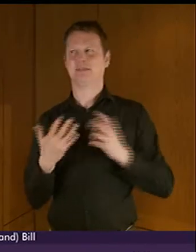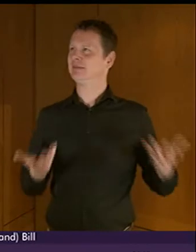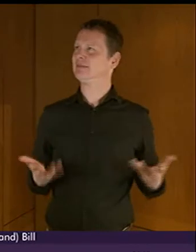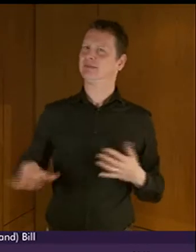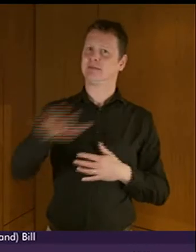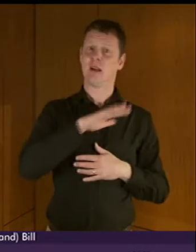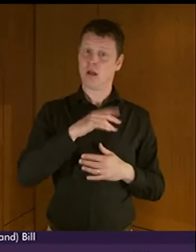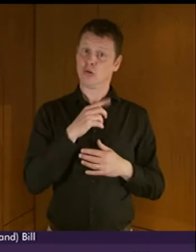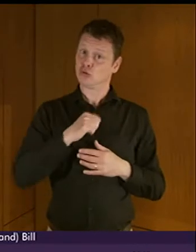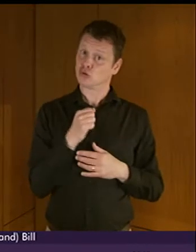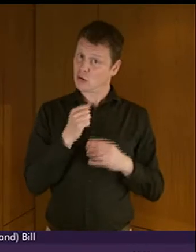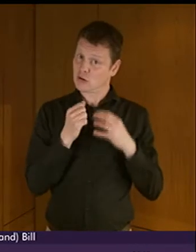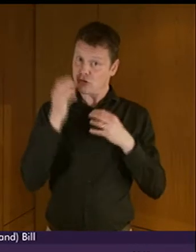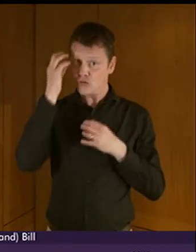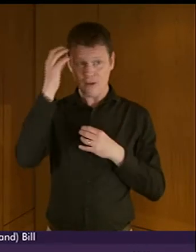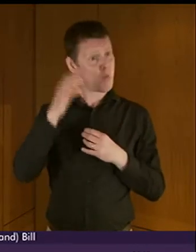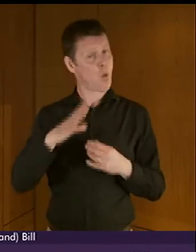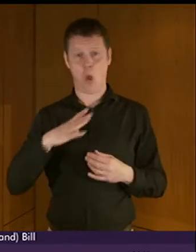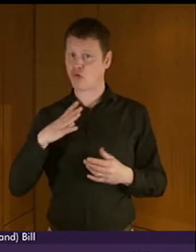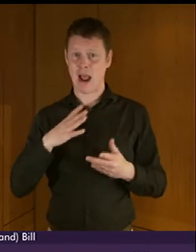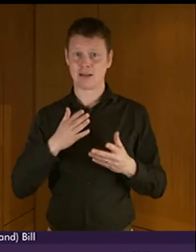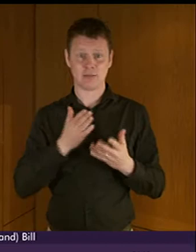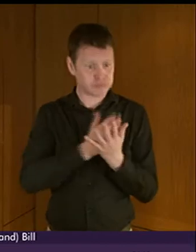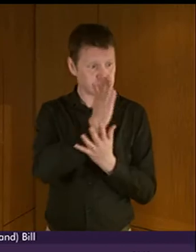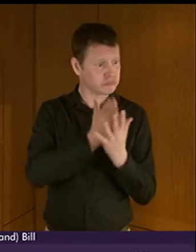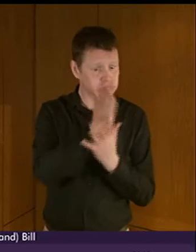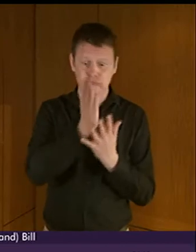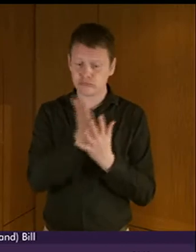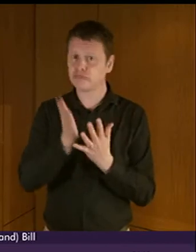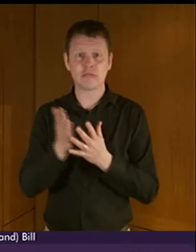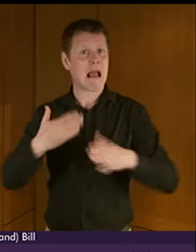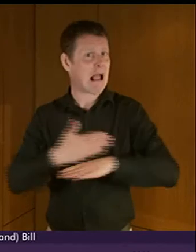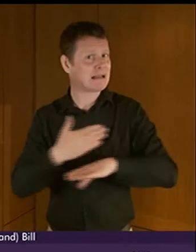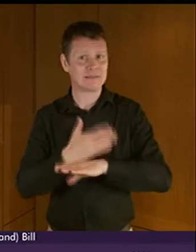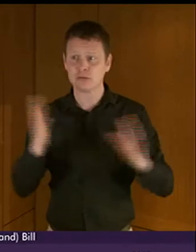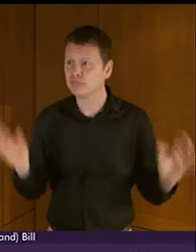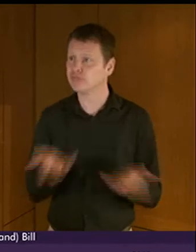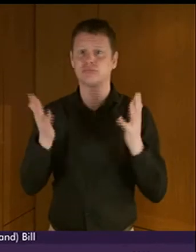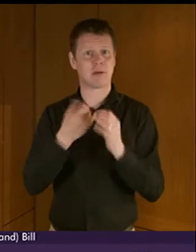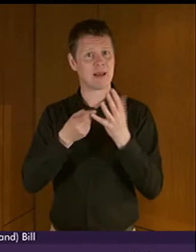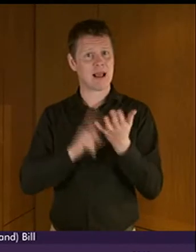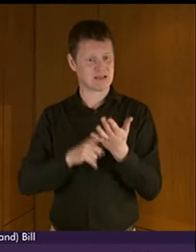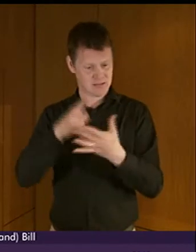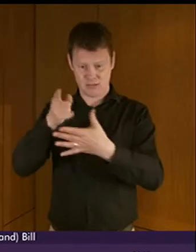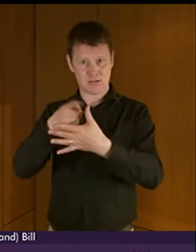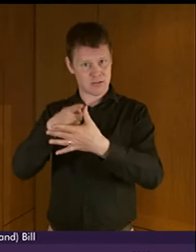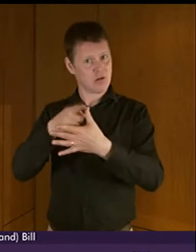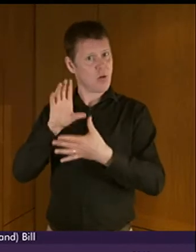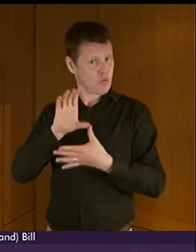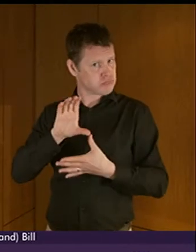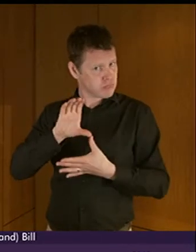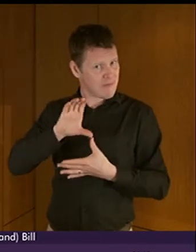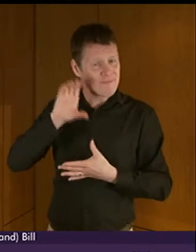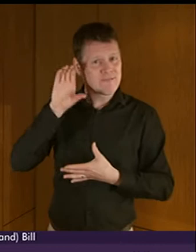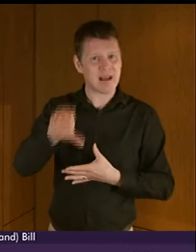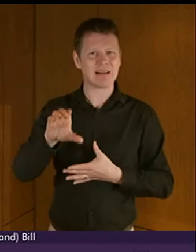to promote and support BSL through a number of activities through for instance significant funding to support the infrastructure